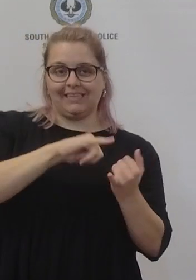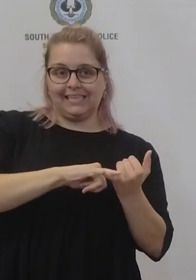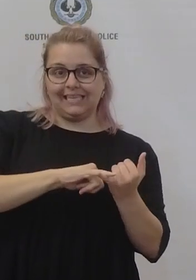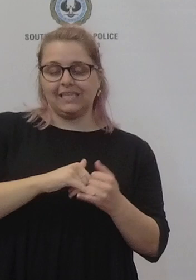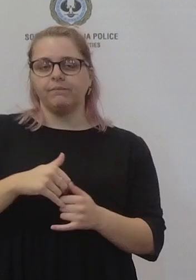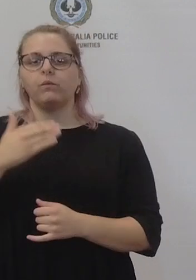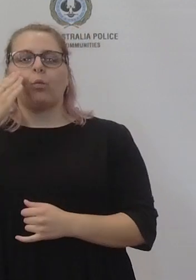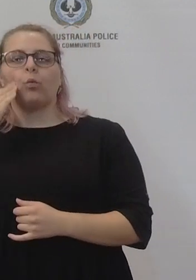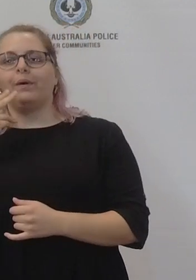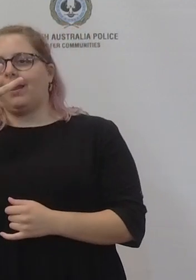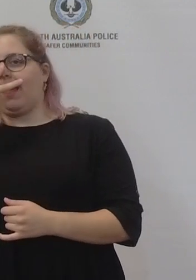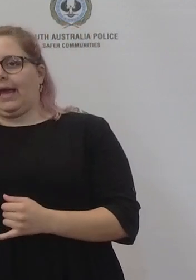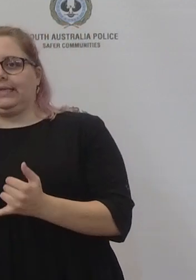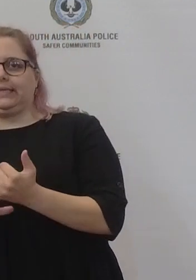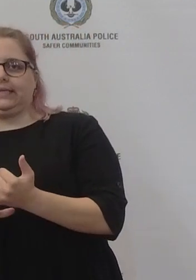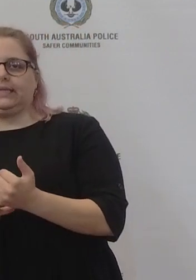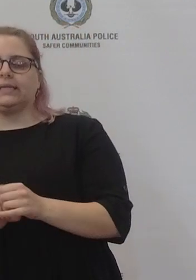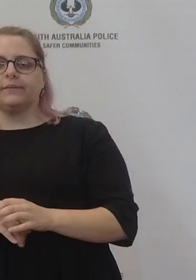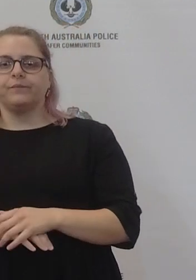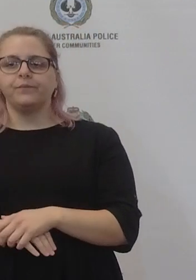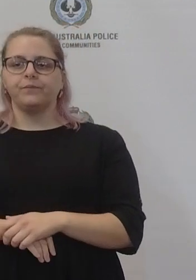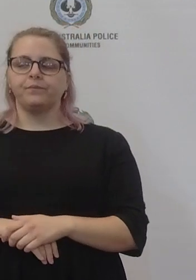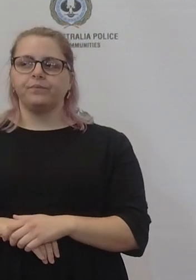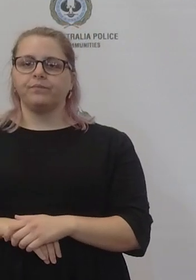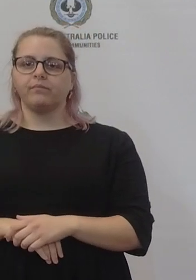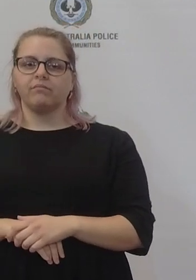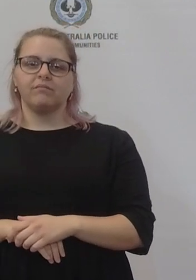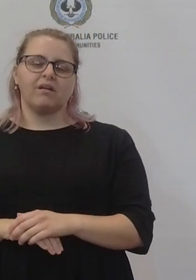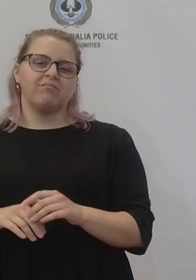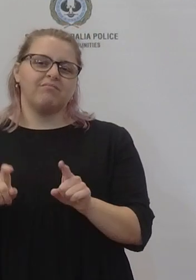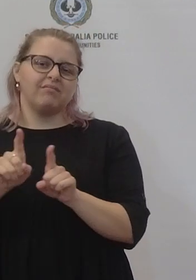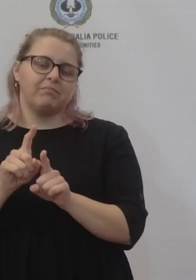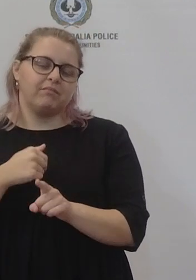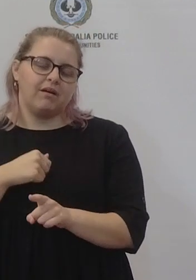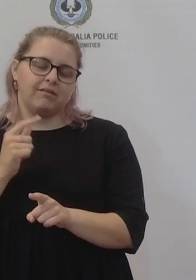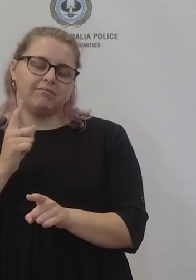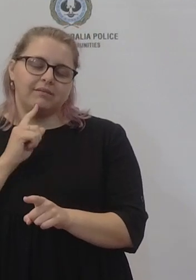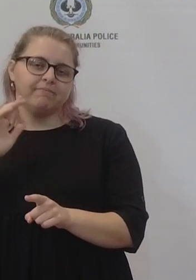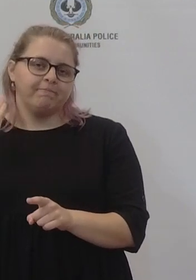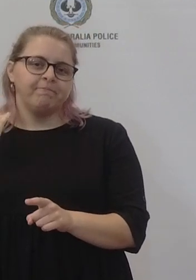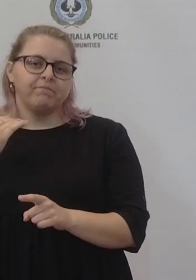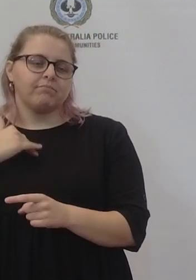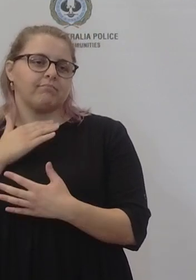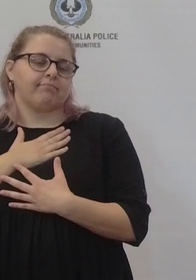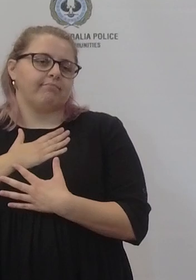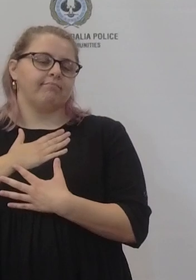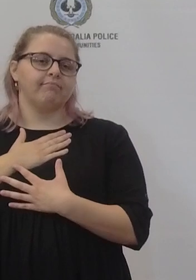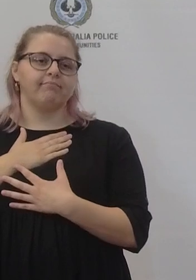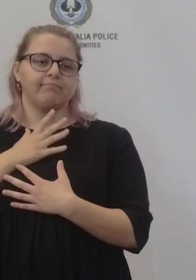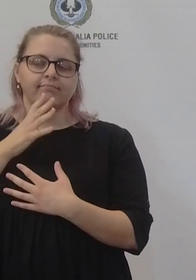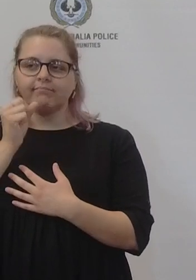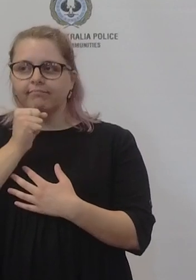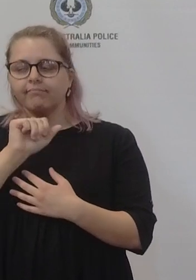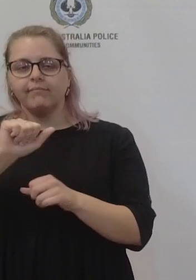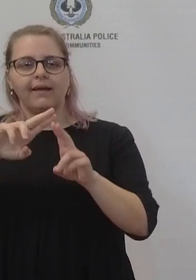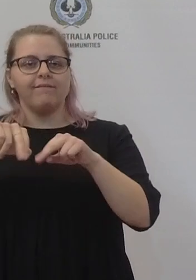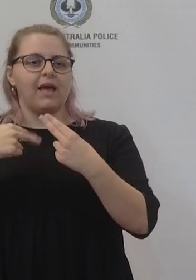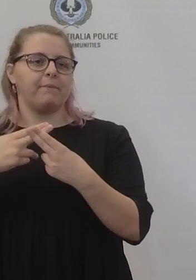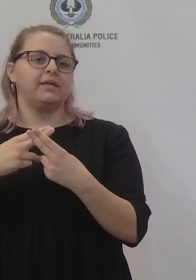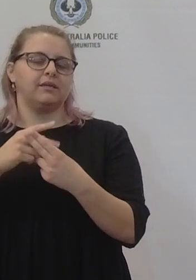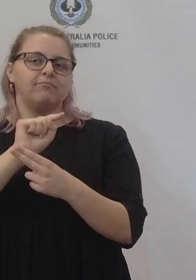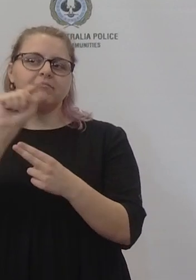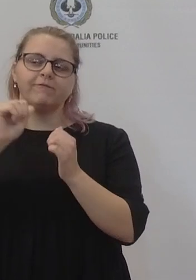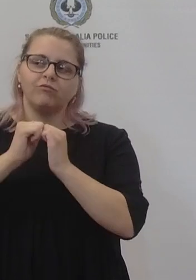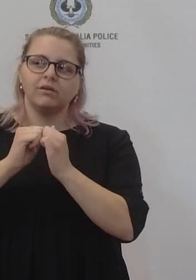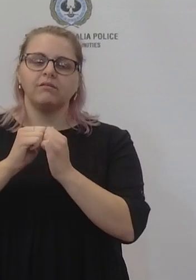her 80s and as always are my um sincere condolences to the families of those people who've lost their lives.